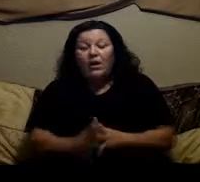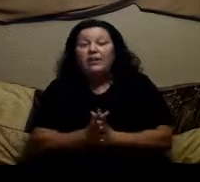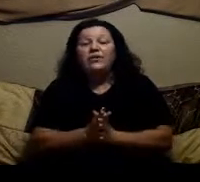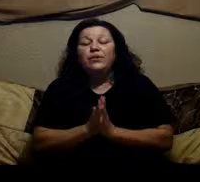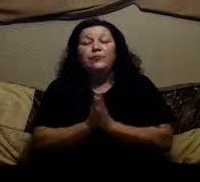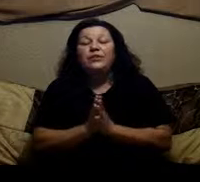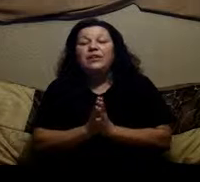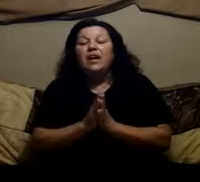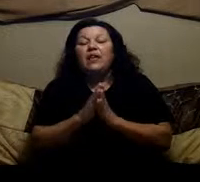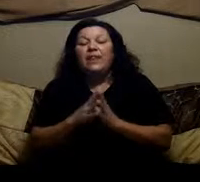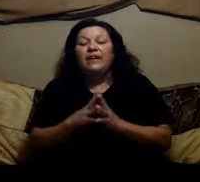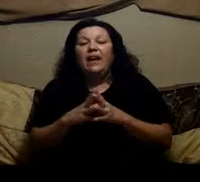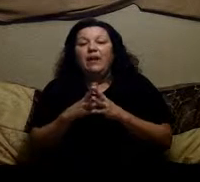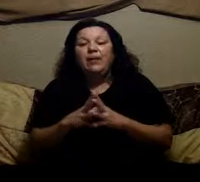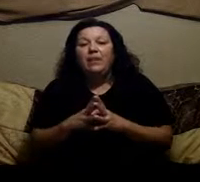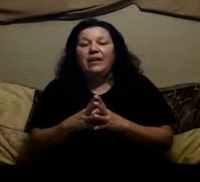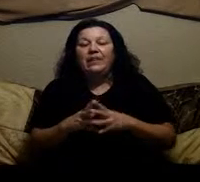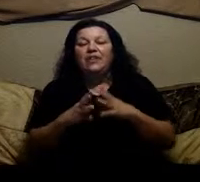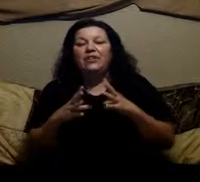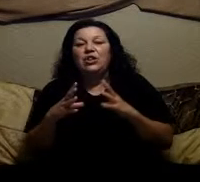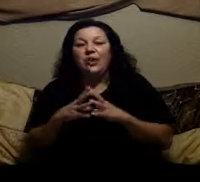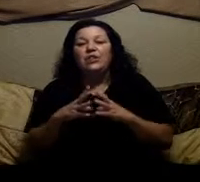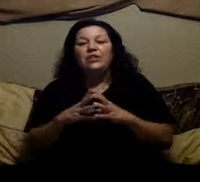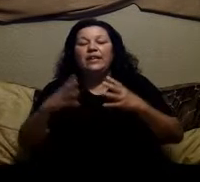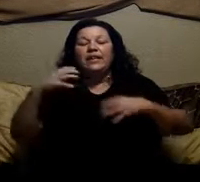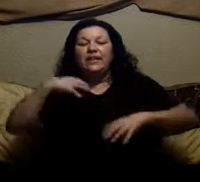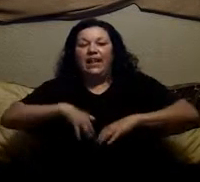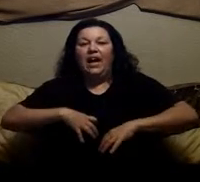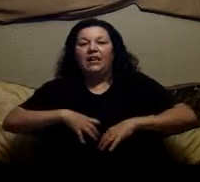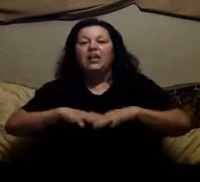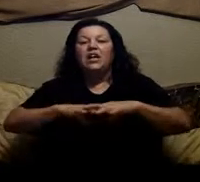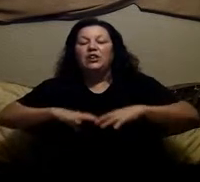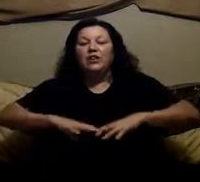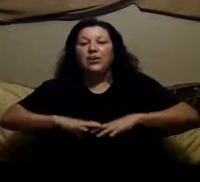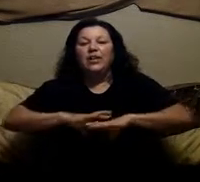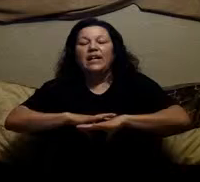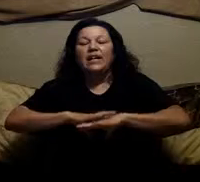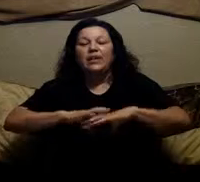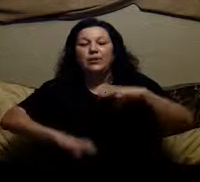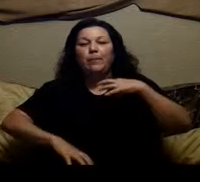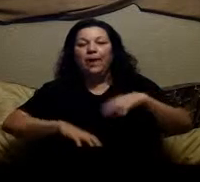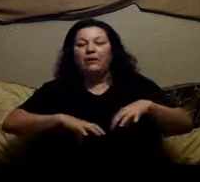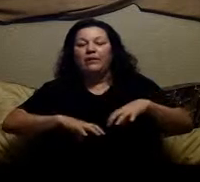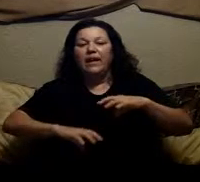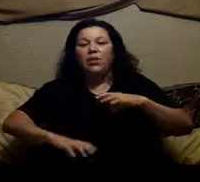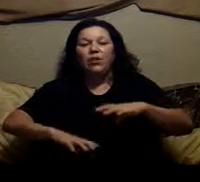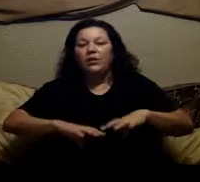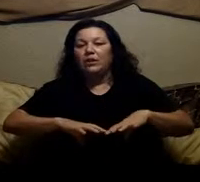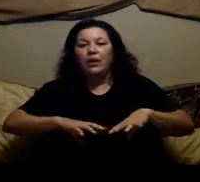Okay, so the first thing that I recommend is you're actually going to attack your Irritable bowel or your